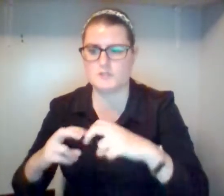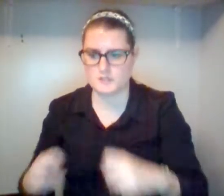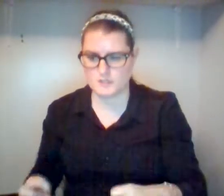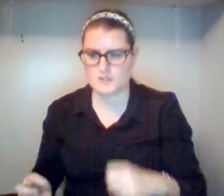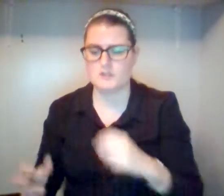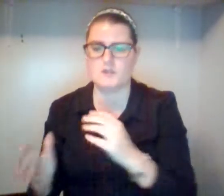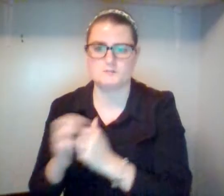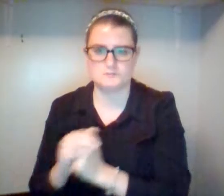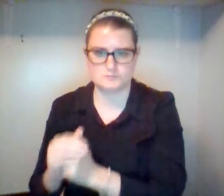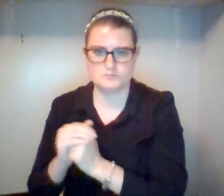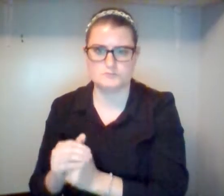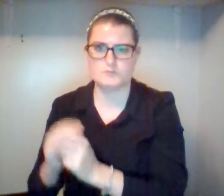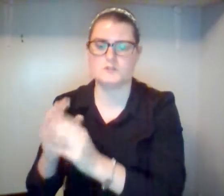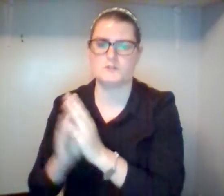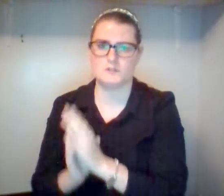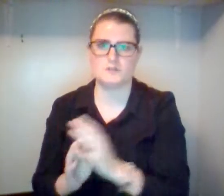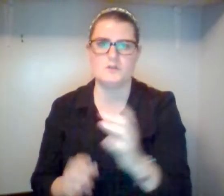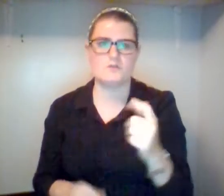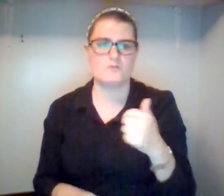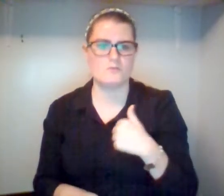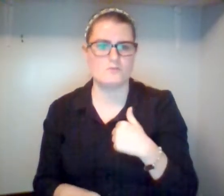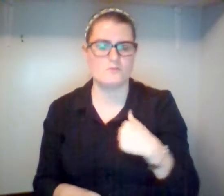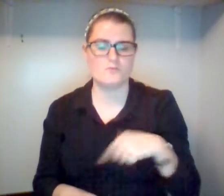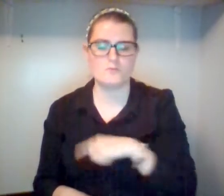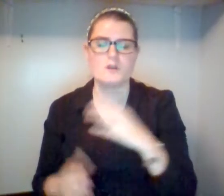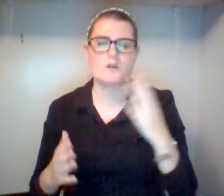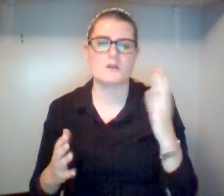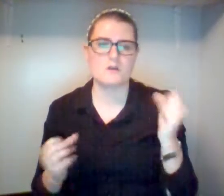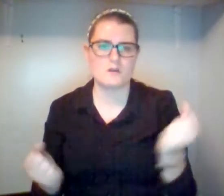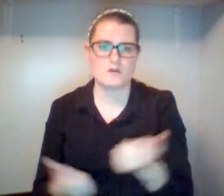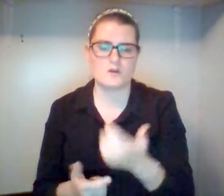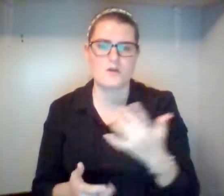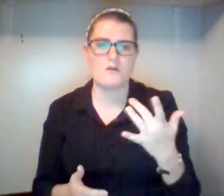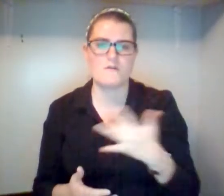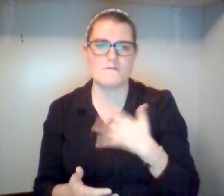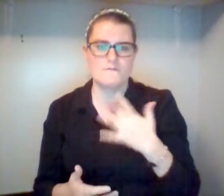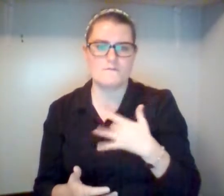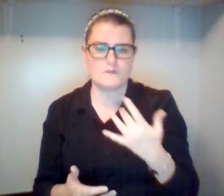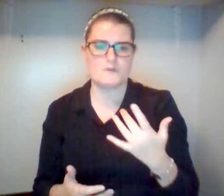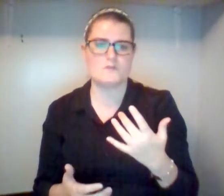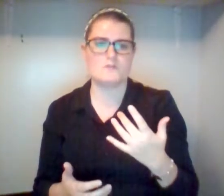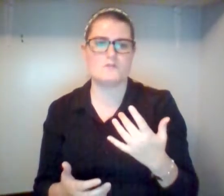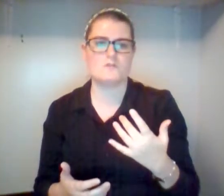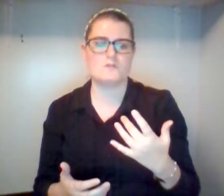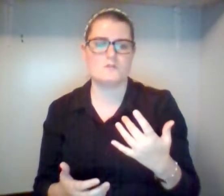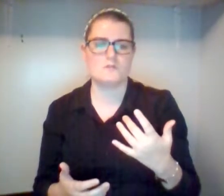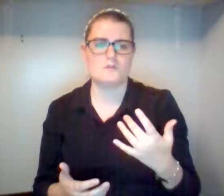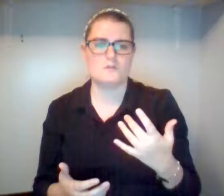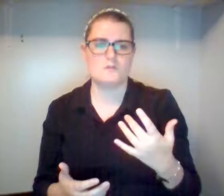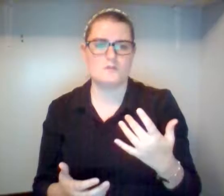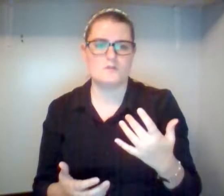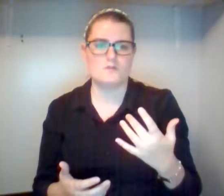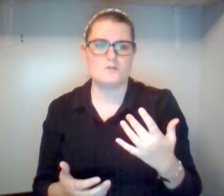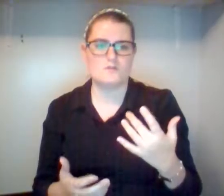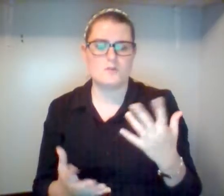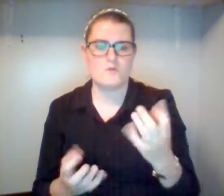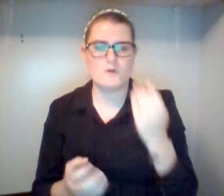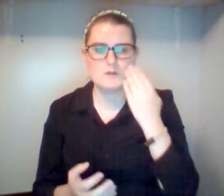what outsiders think. We own up to that first little avalanche of texts. We would like to find favor when we